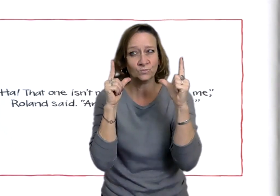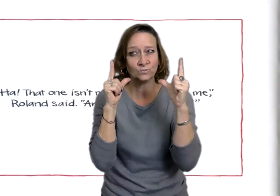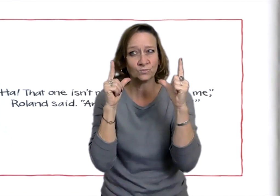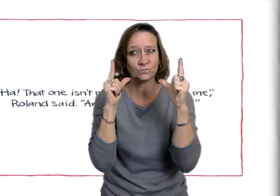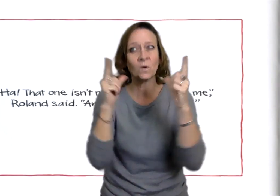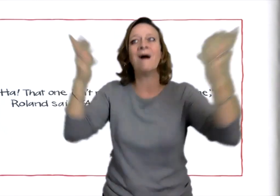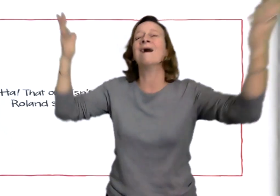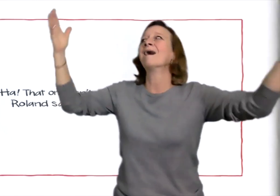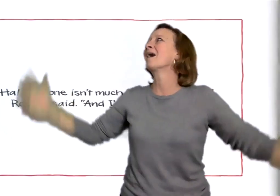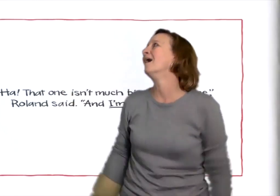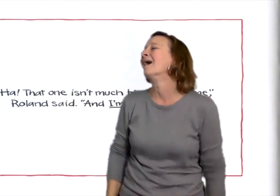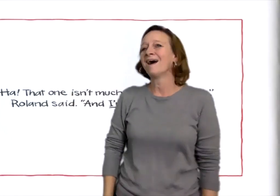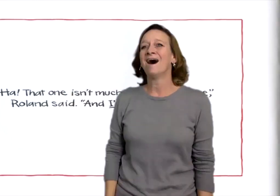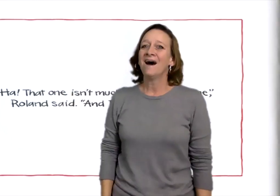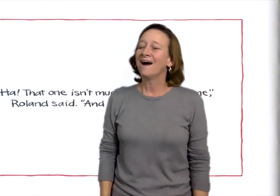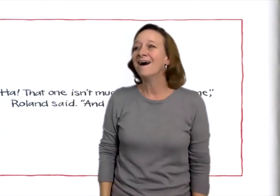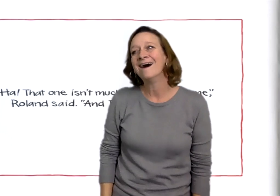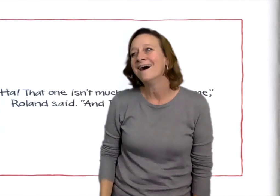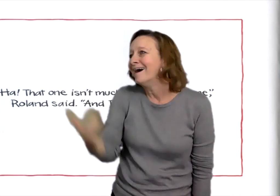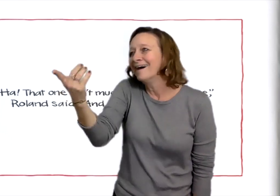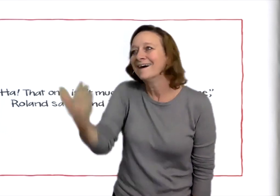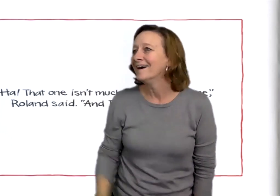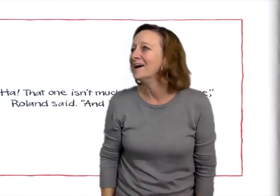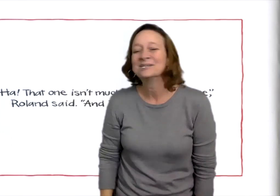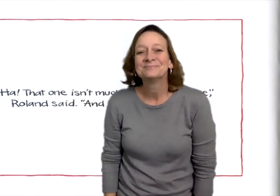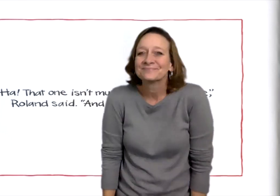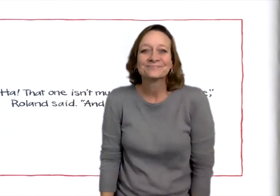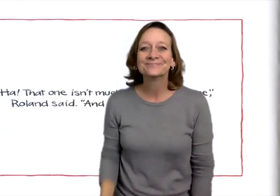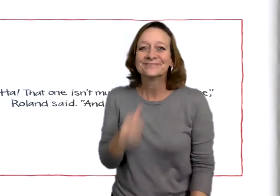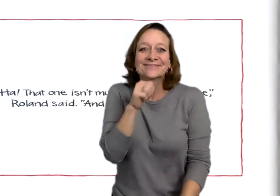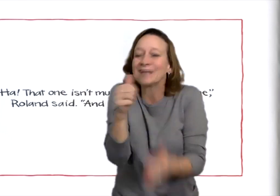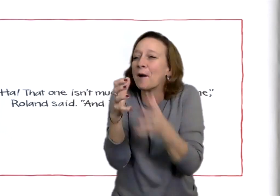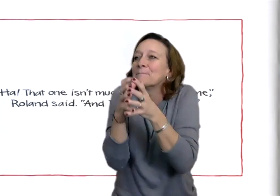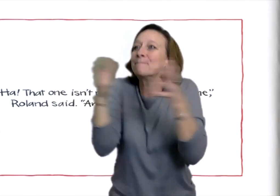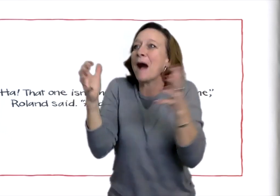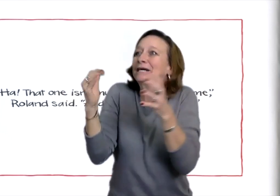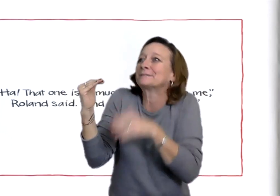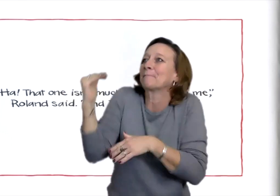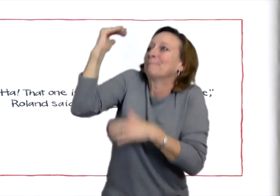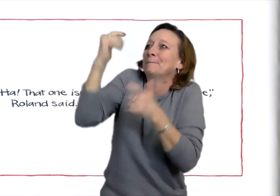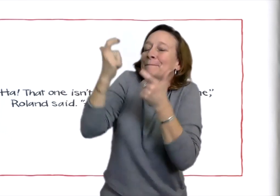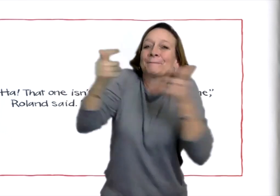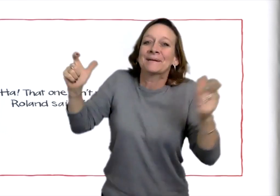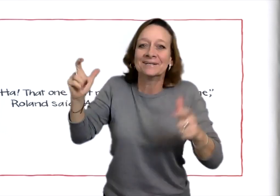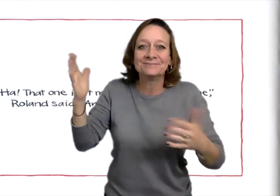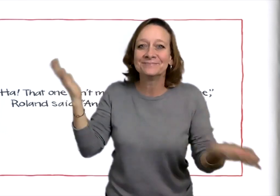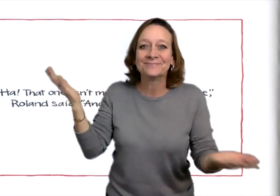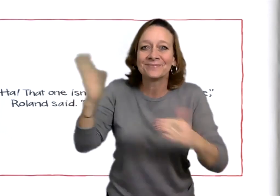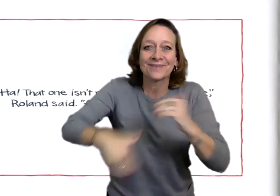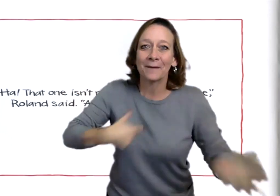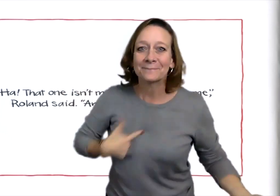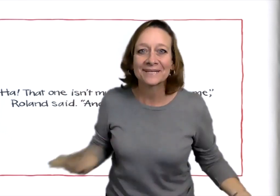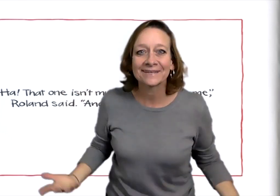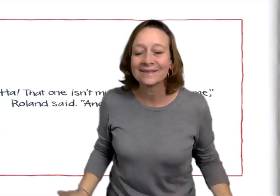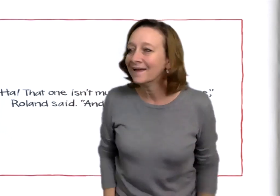Ha! That one isn't much bigger than me, Roland said.